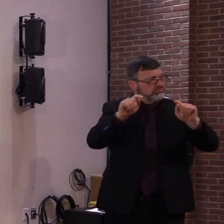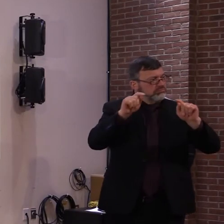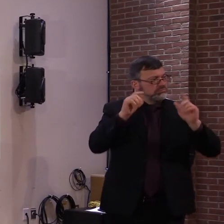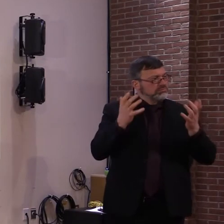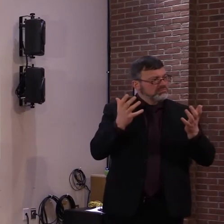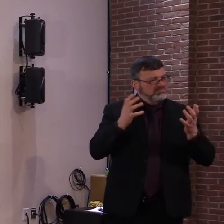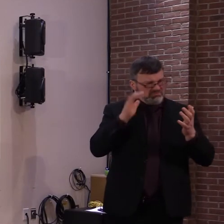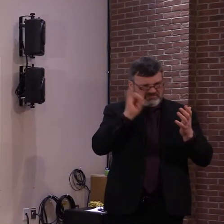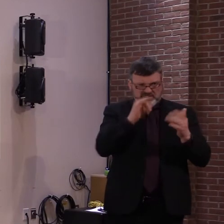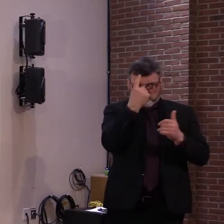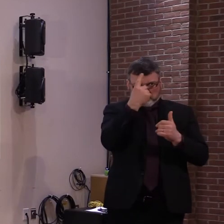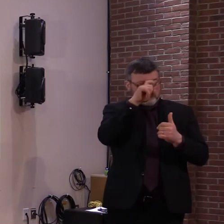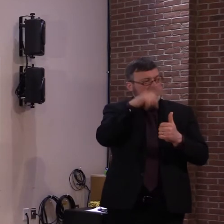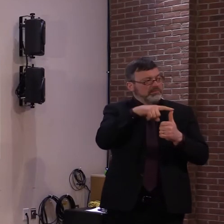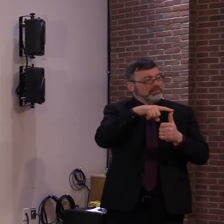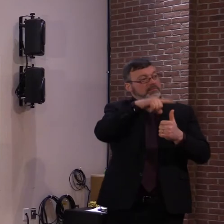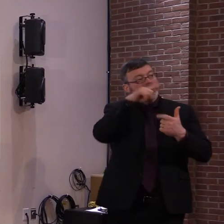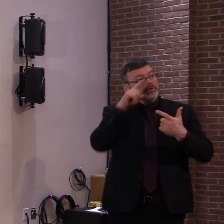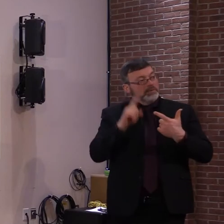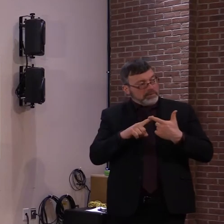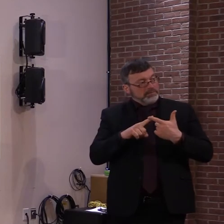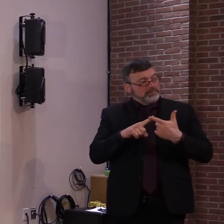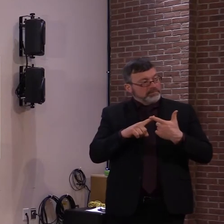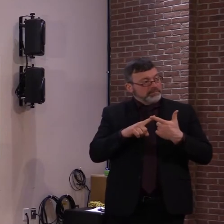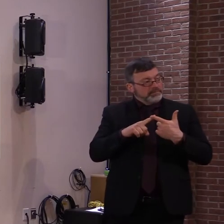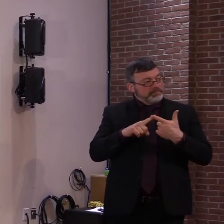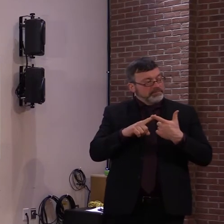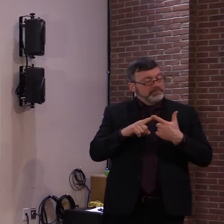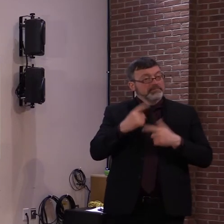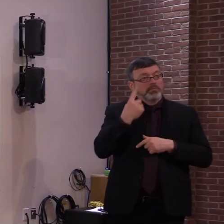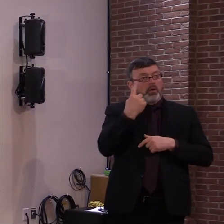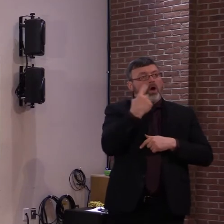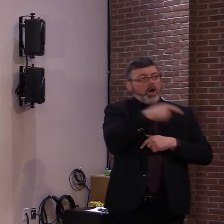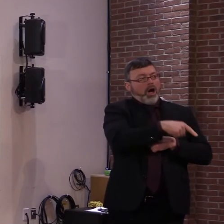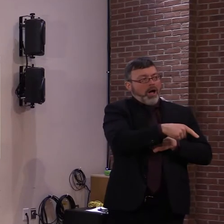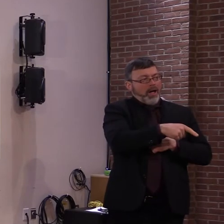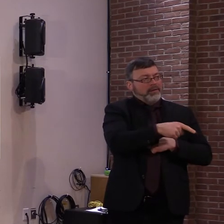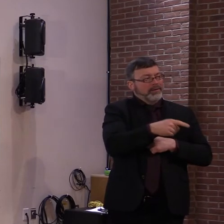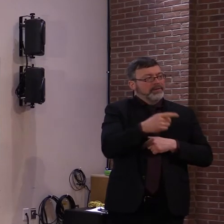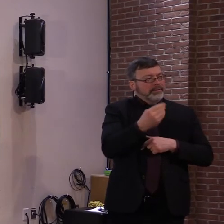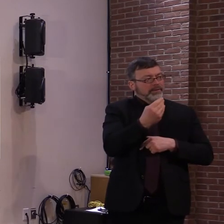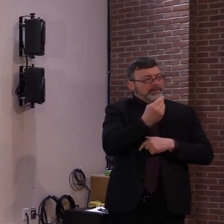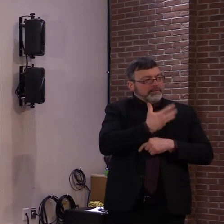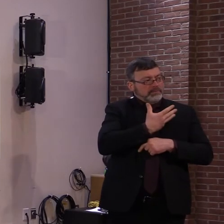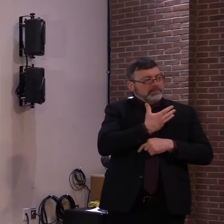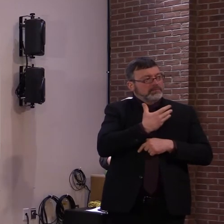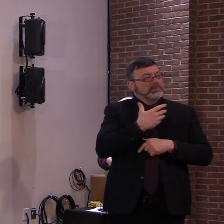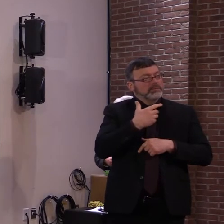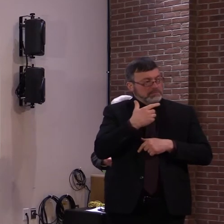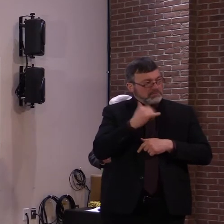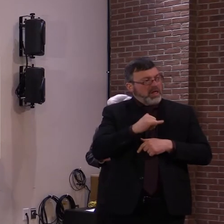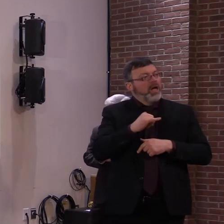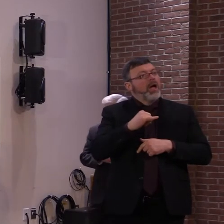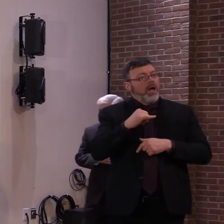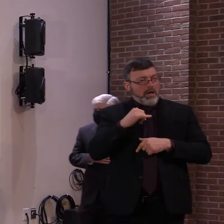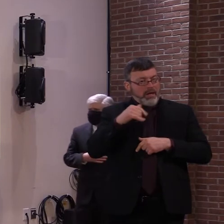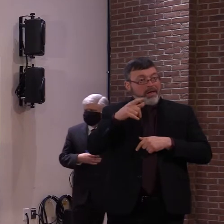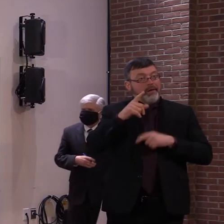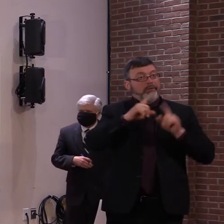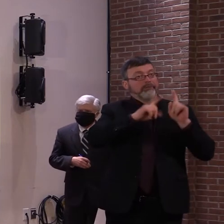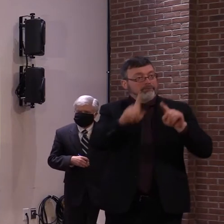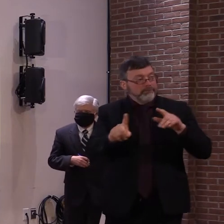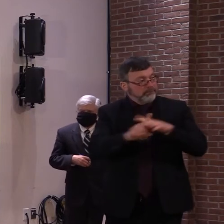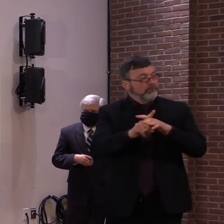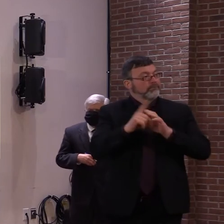one, one person, uh, told me that they had, they were asked, uh, to pay $200 for a test at a local